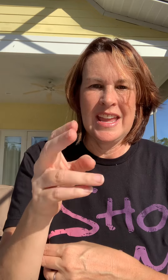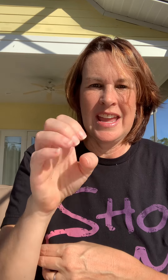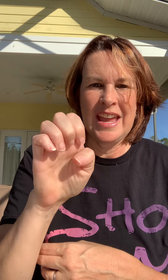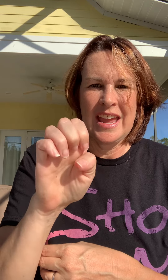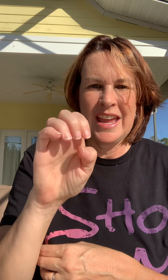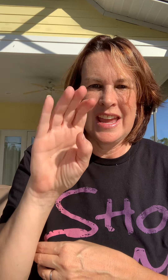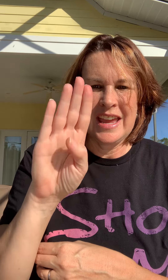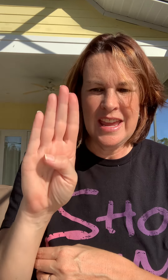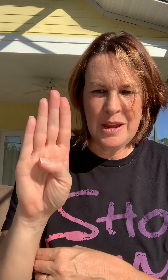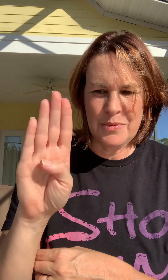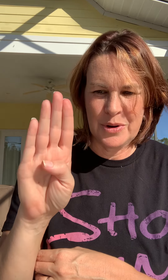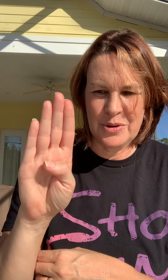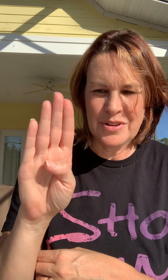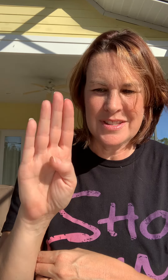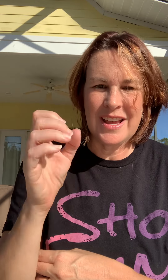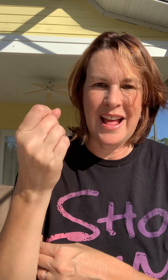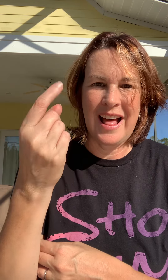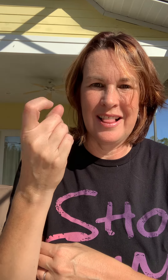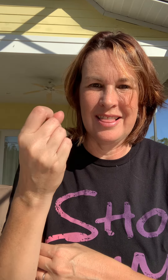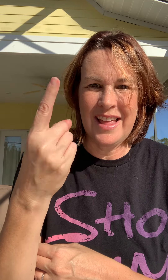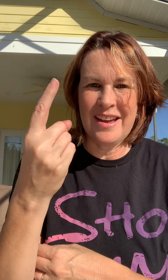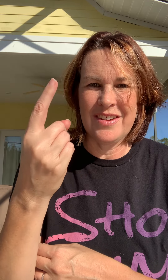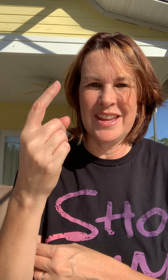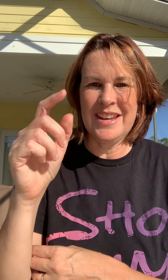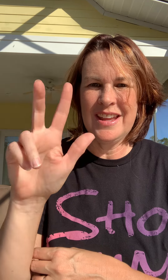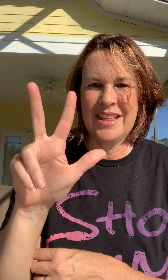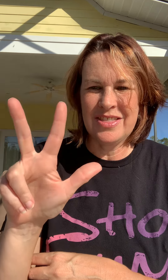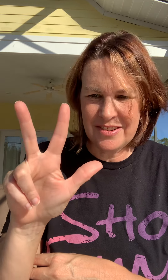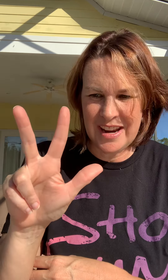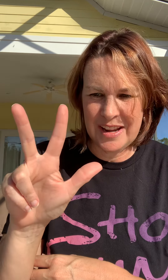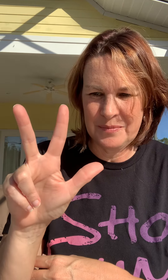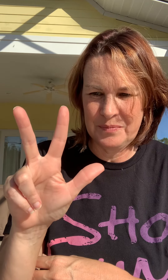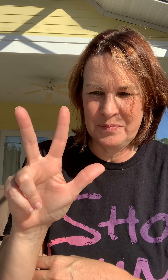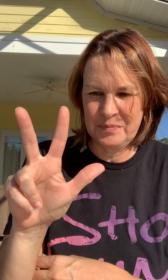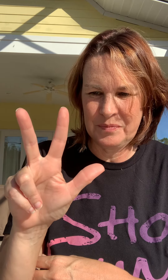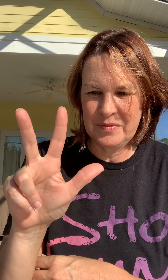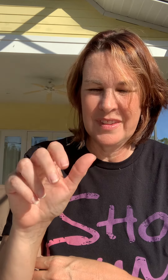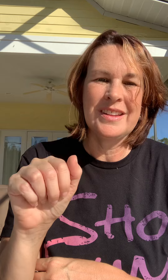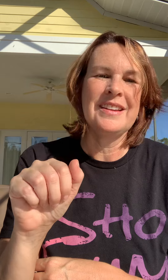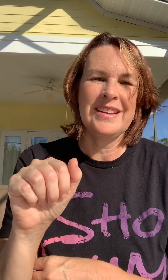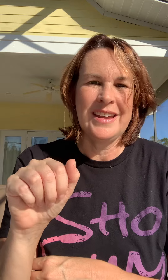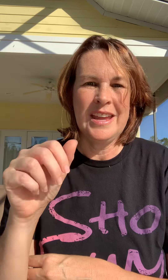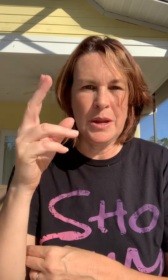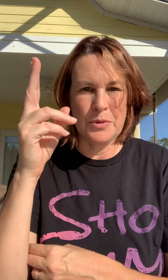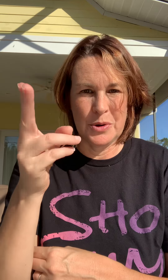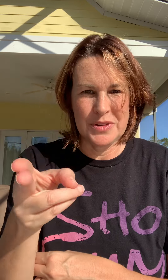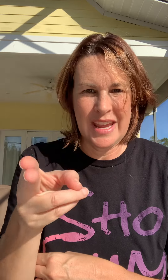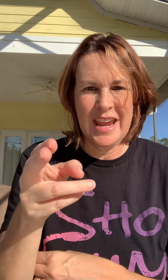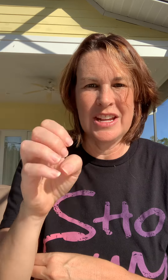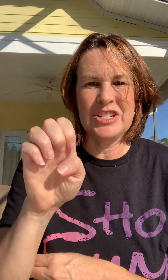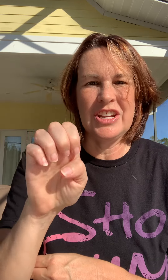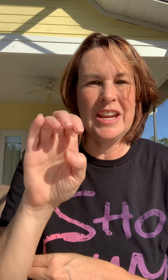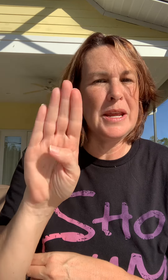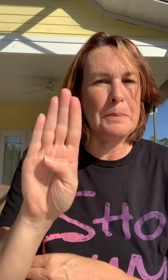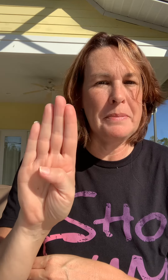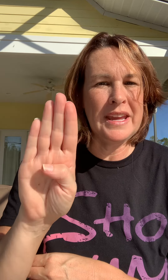Hebrews 11-3. Week 3. Hebrews, H-E-B